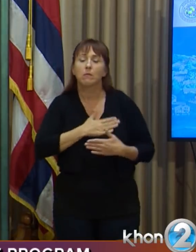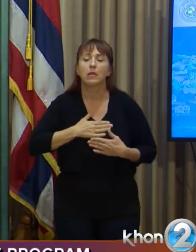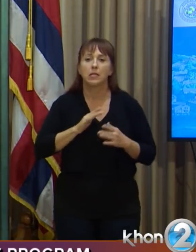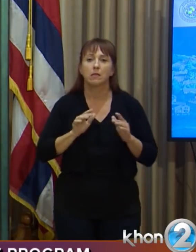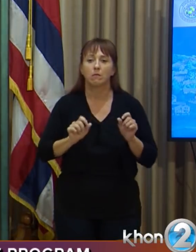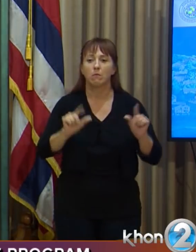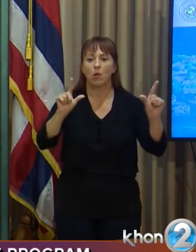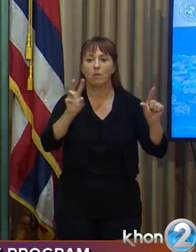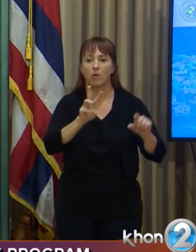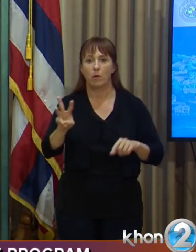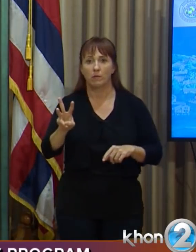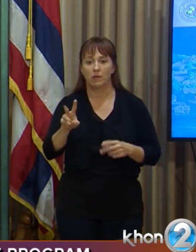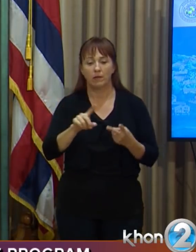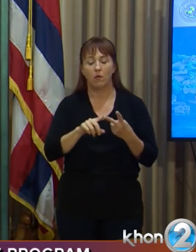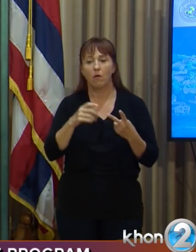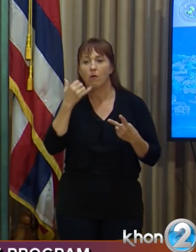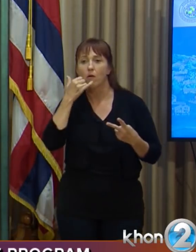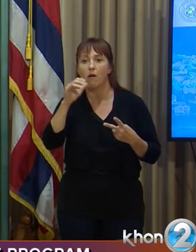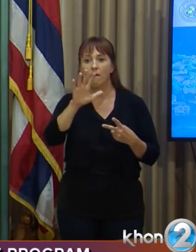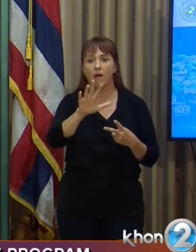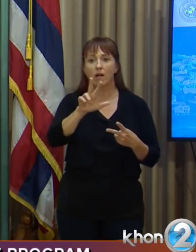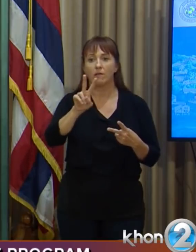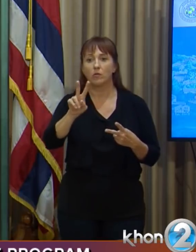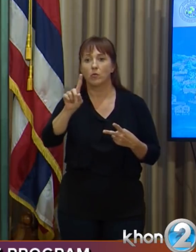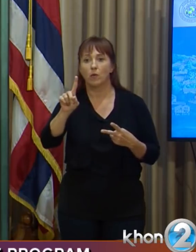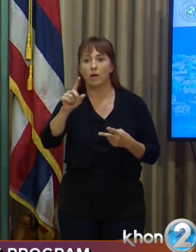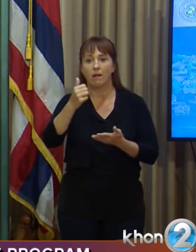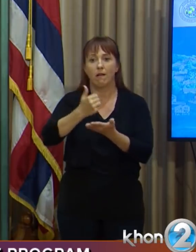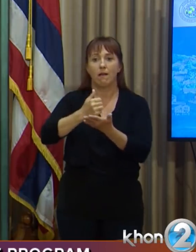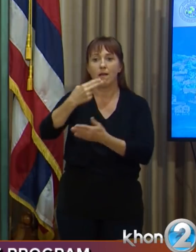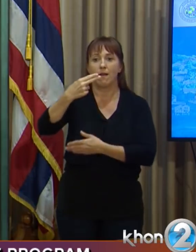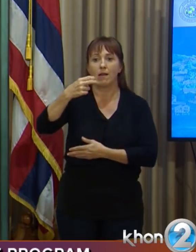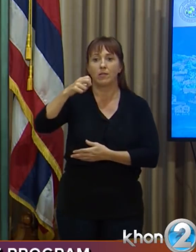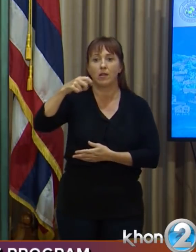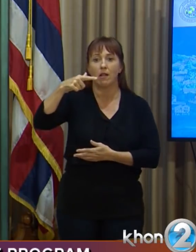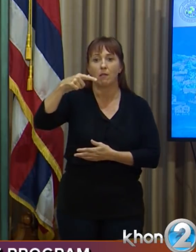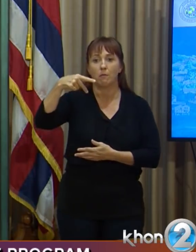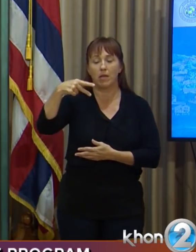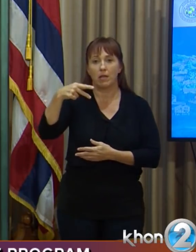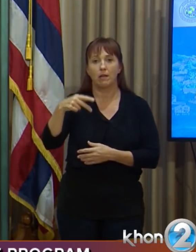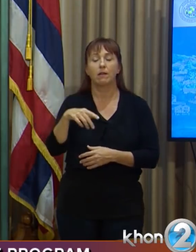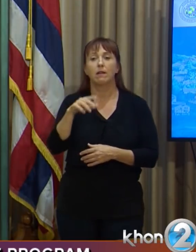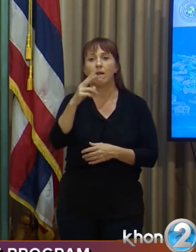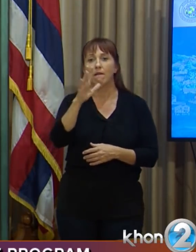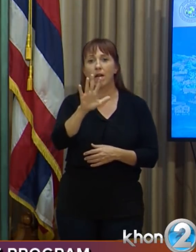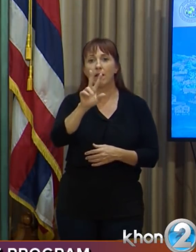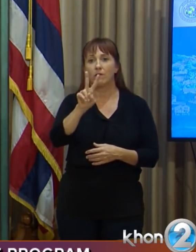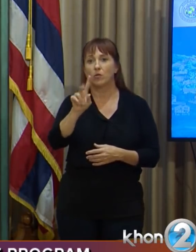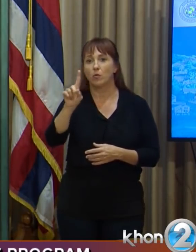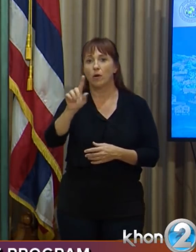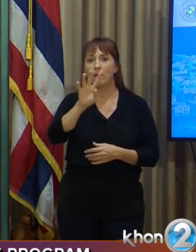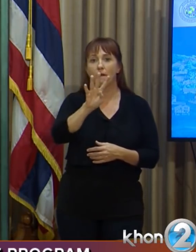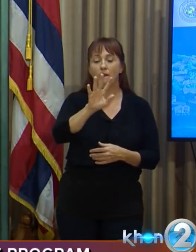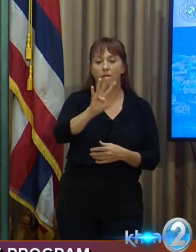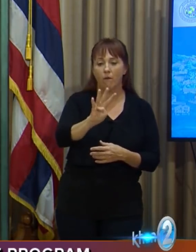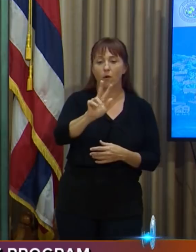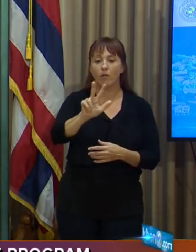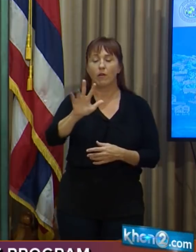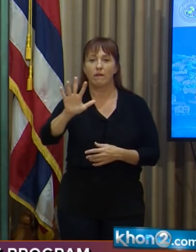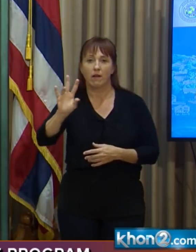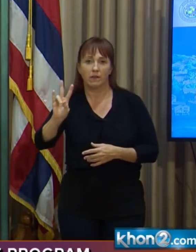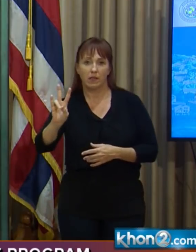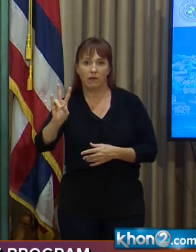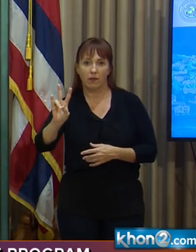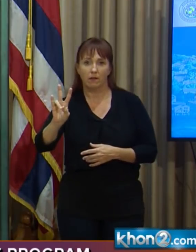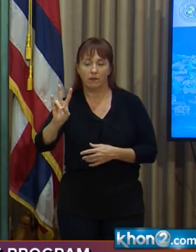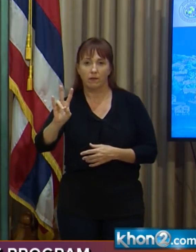You may also call 521-HELP. That's 521-4357.